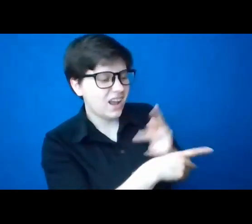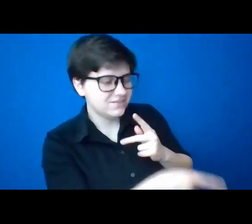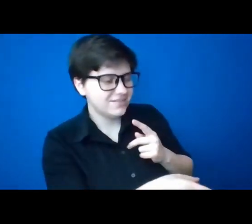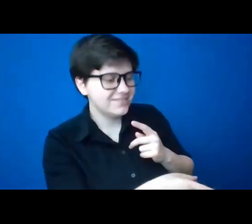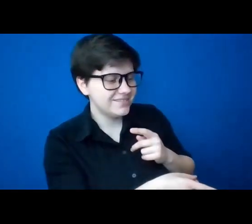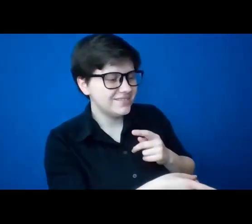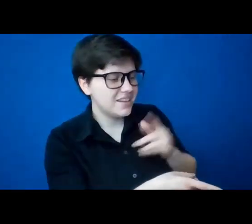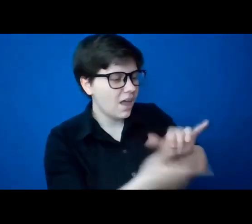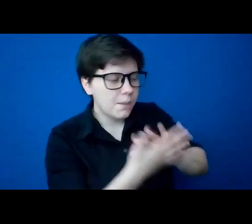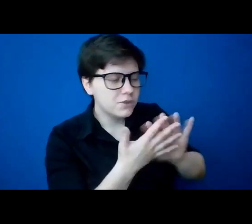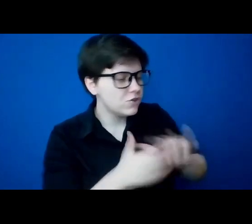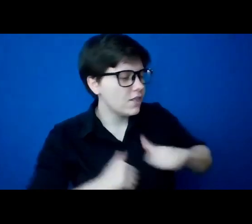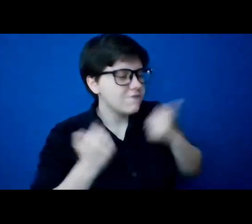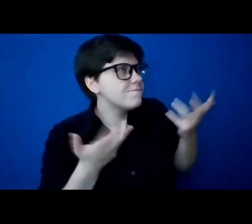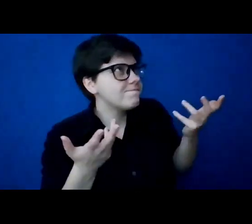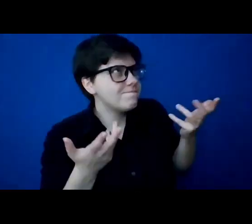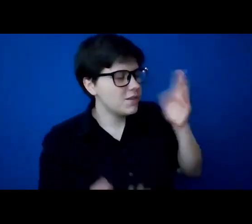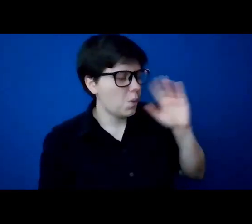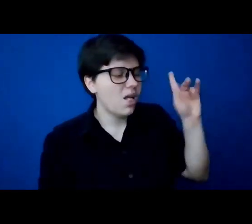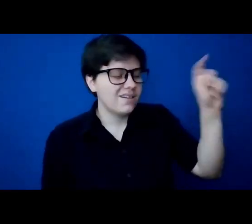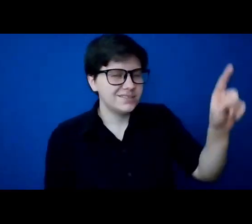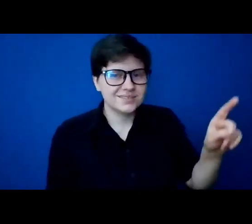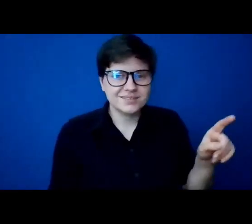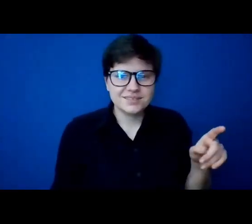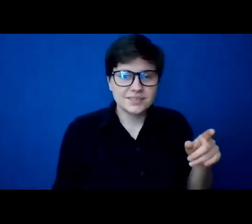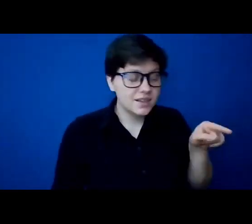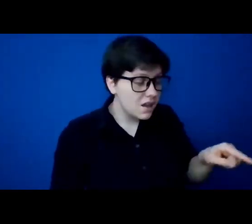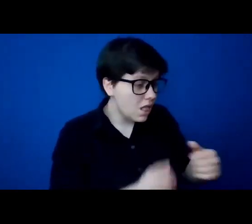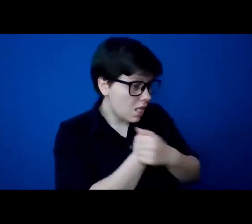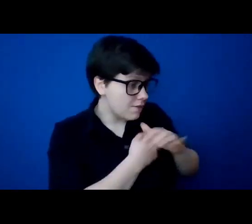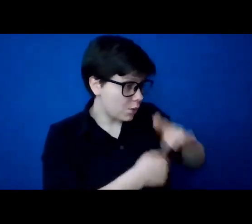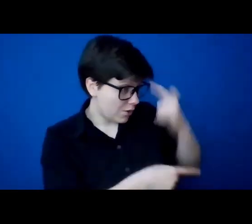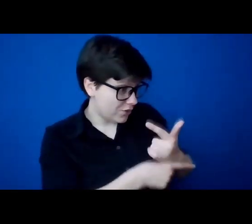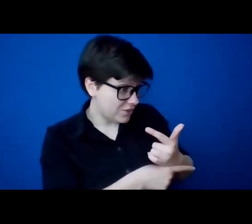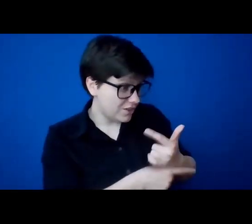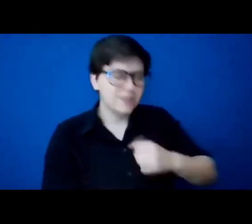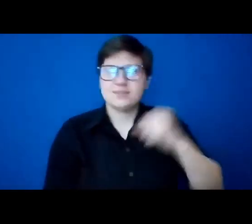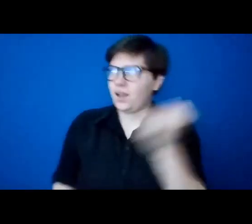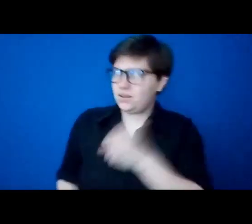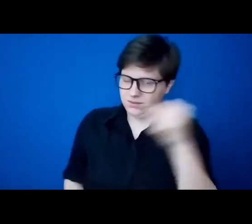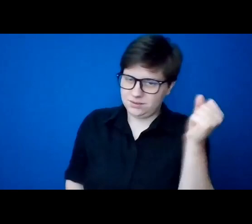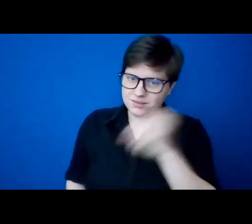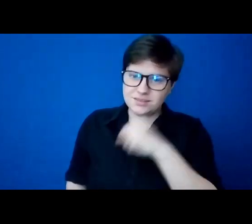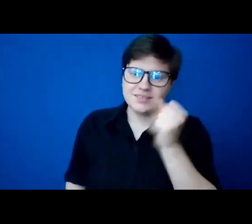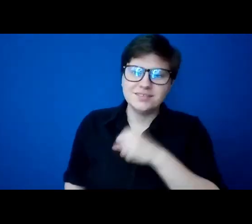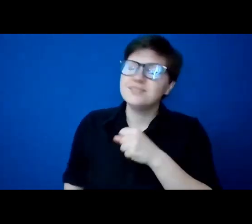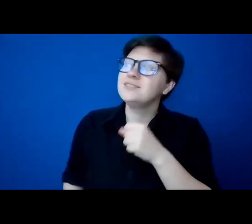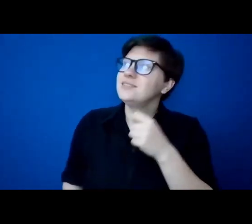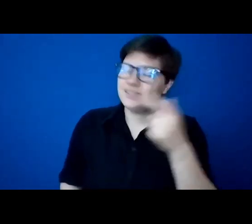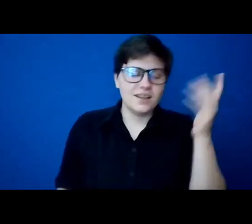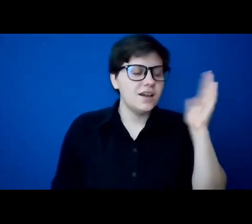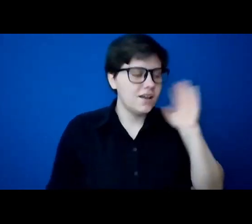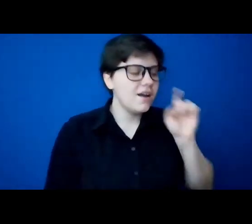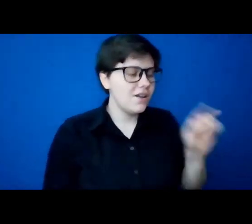this mystery of life? But do you love your brother? She said, I sure do. And I said, you will